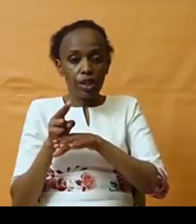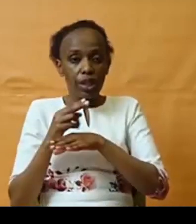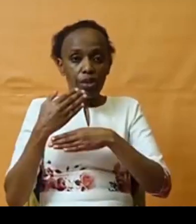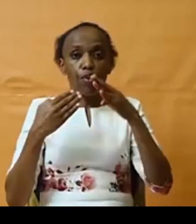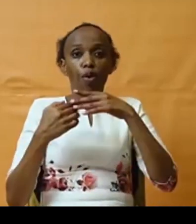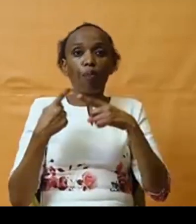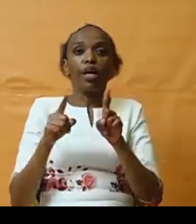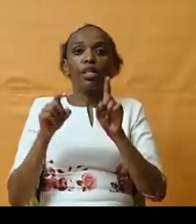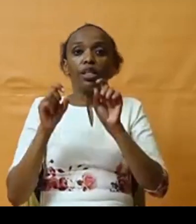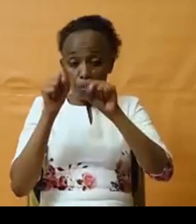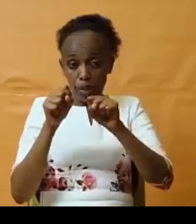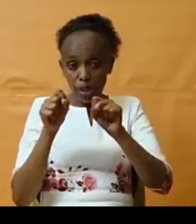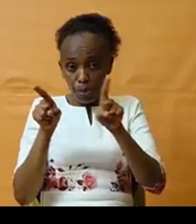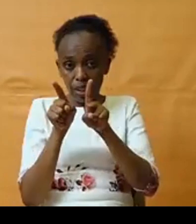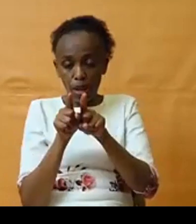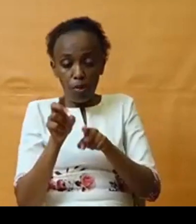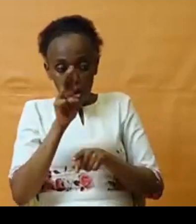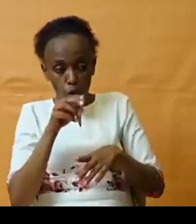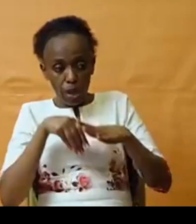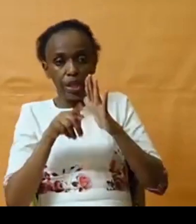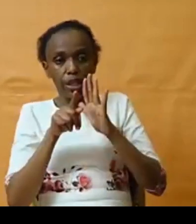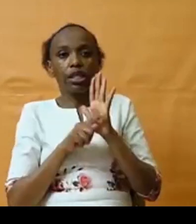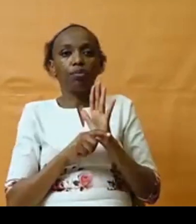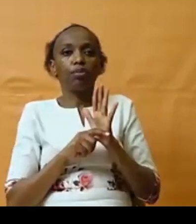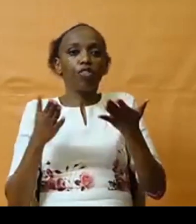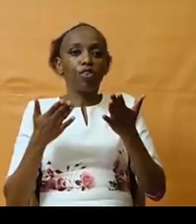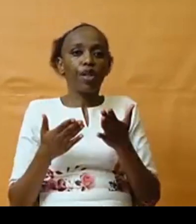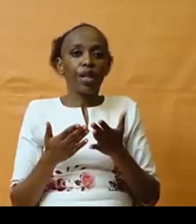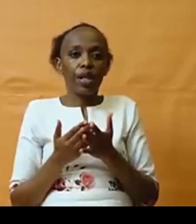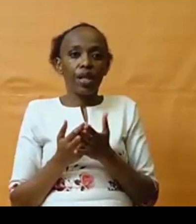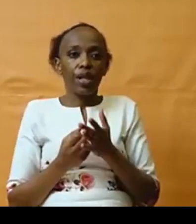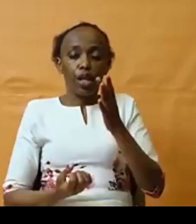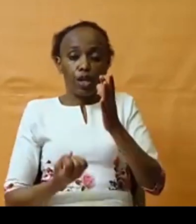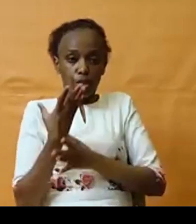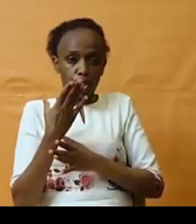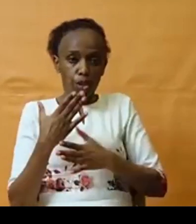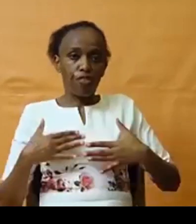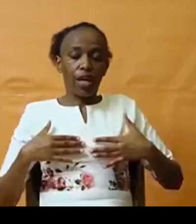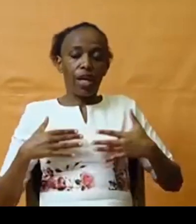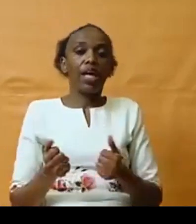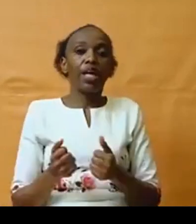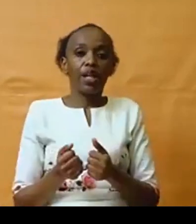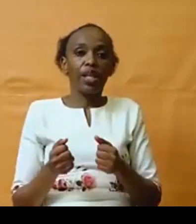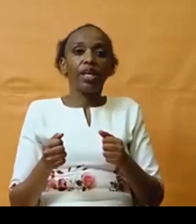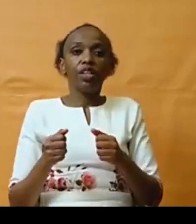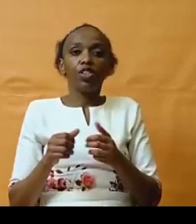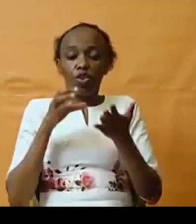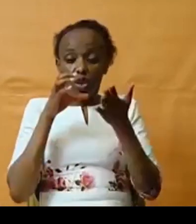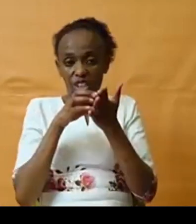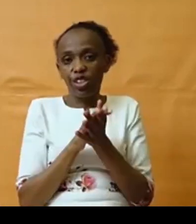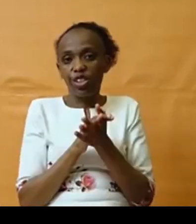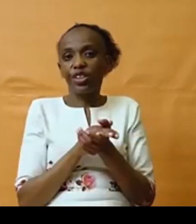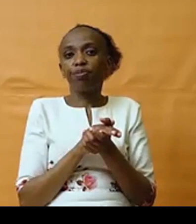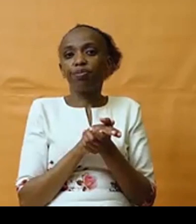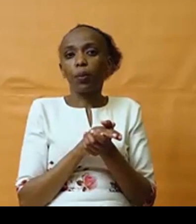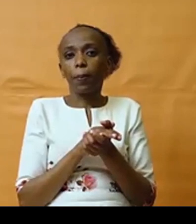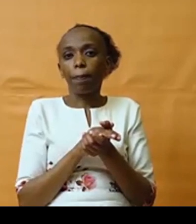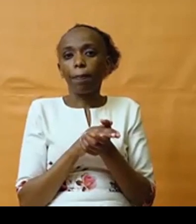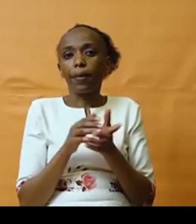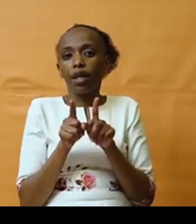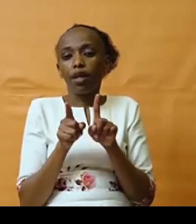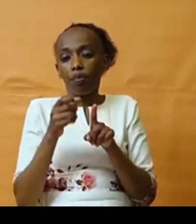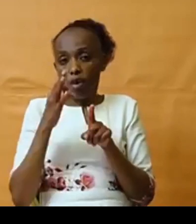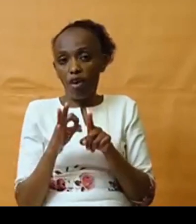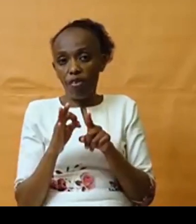in terms of the social, the health, the conditions of the majority